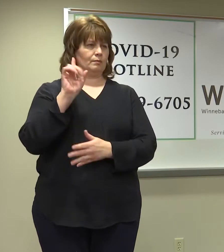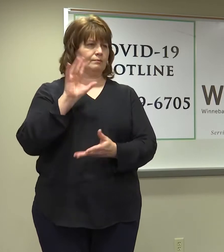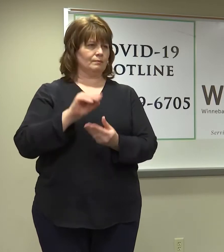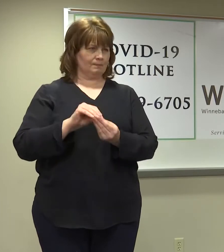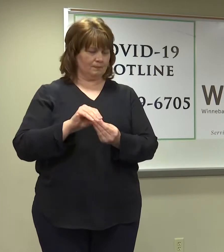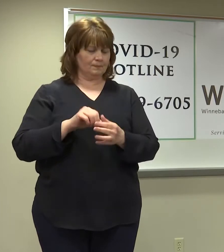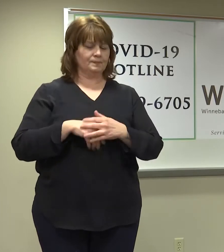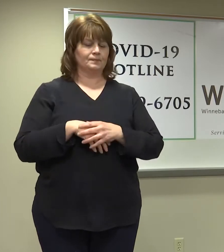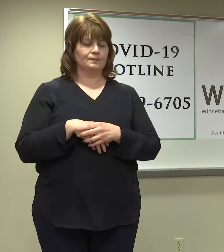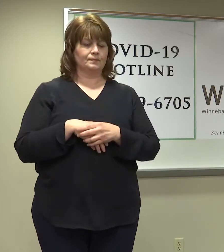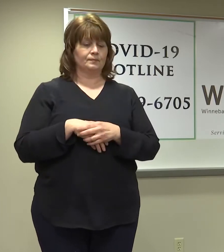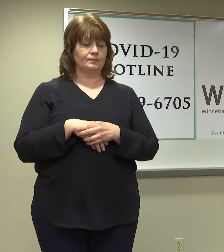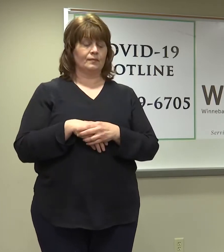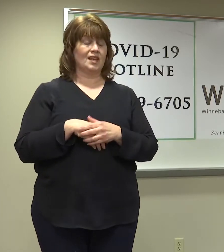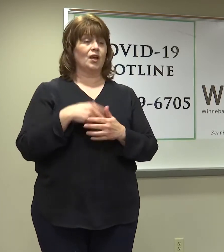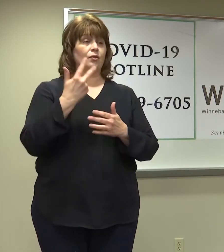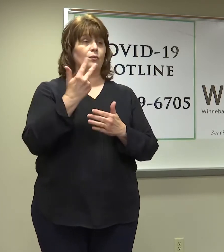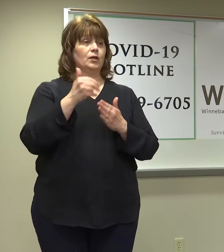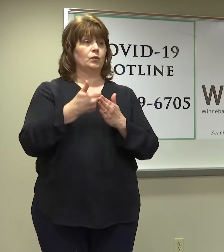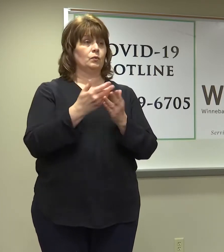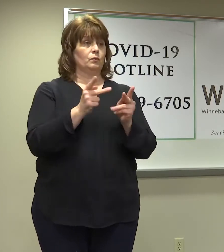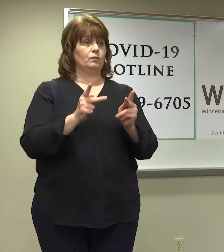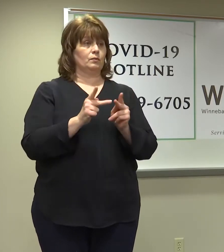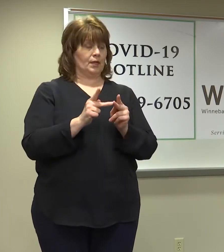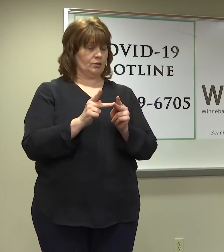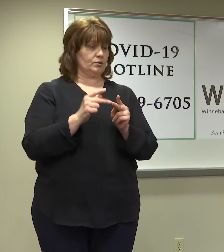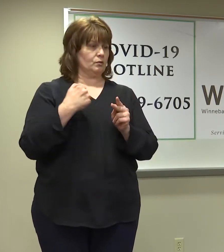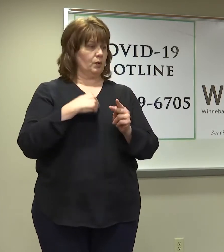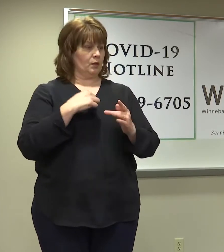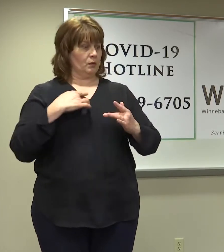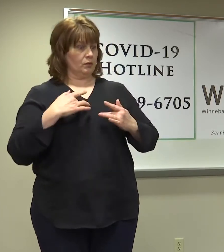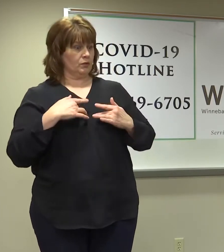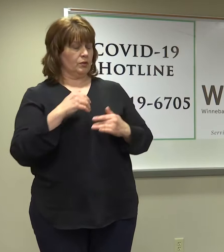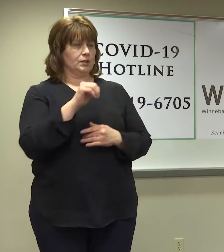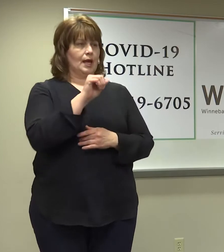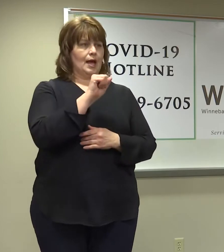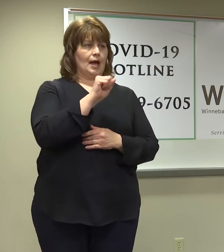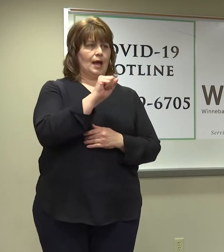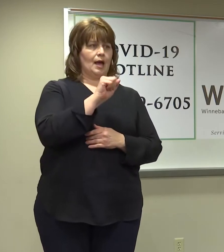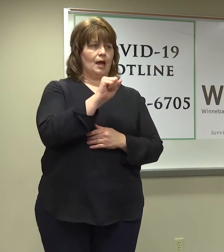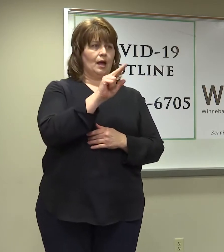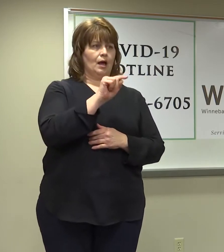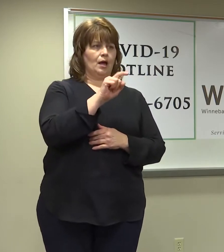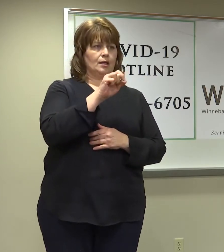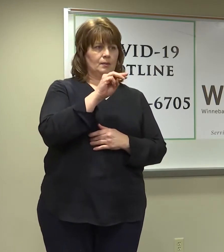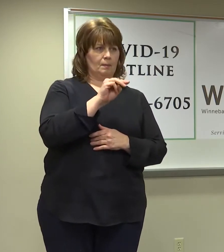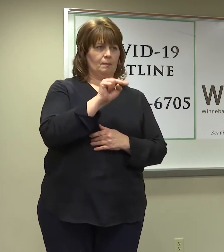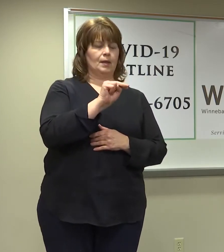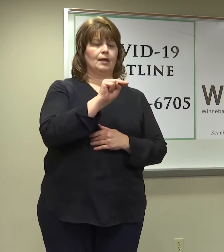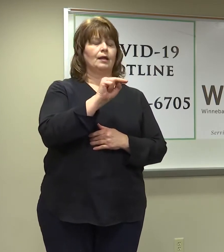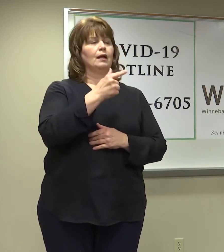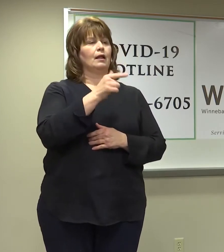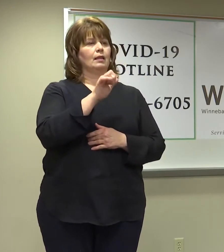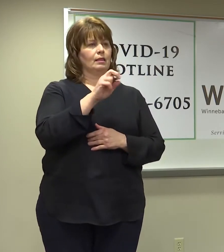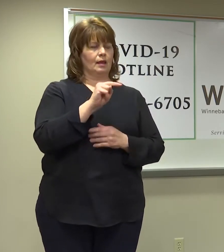There are three new locations of concern. Annem Glen, present St. Ann Center,